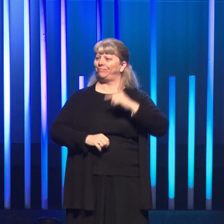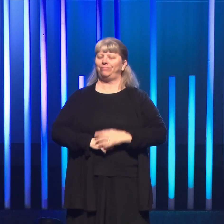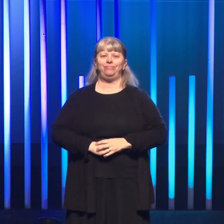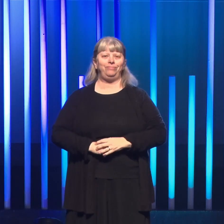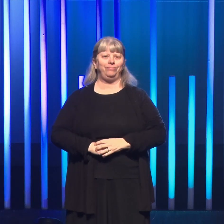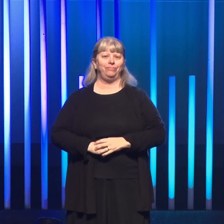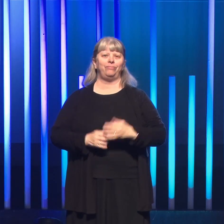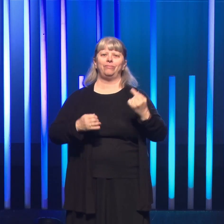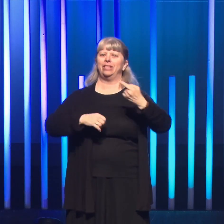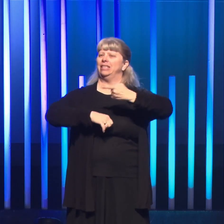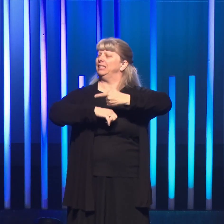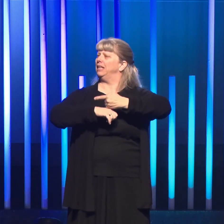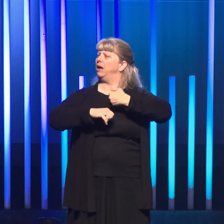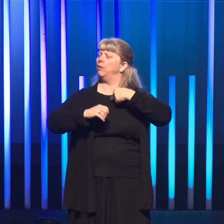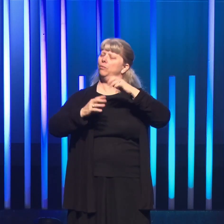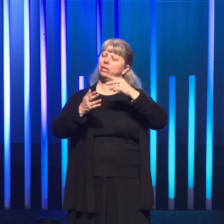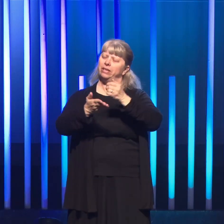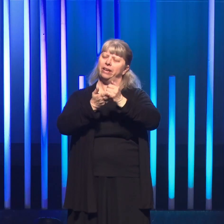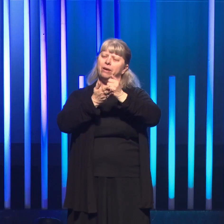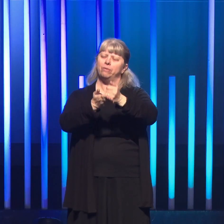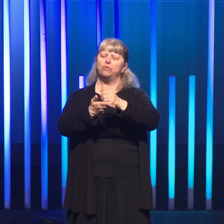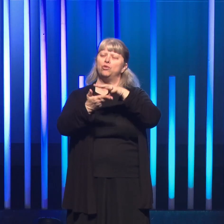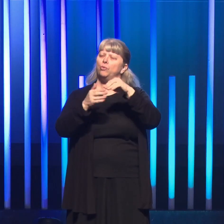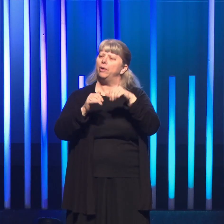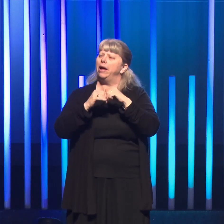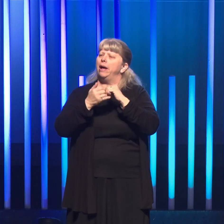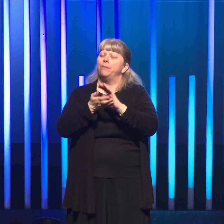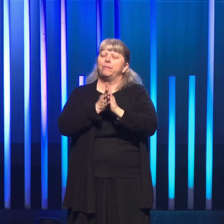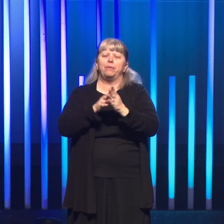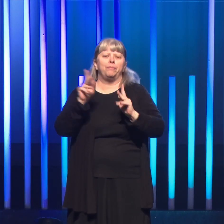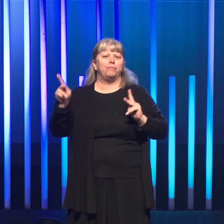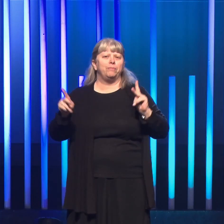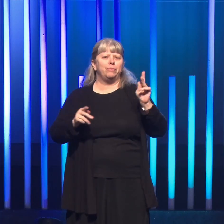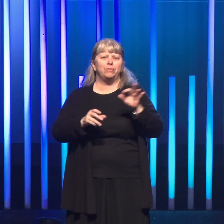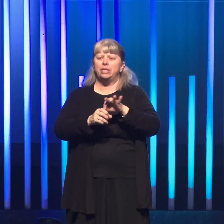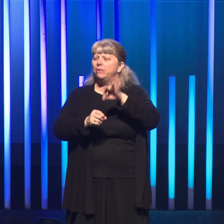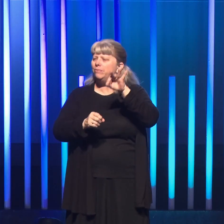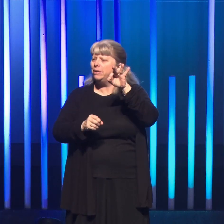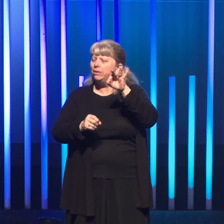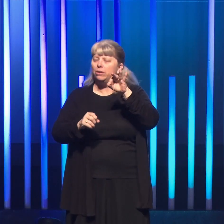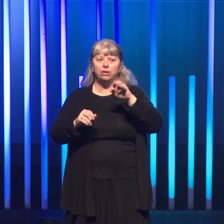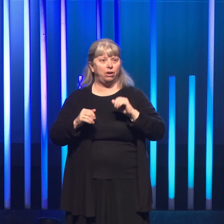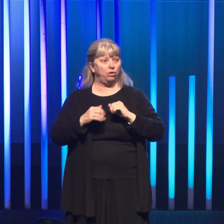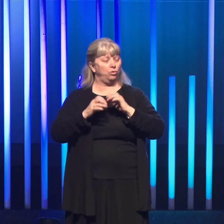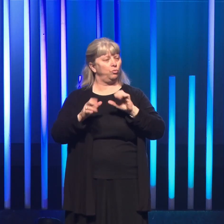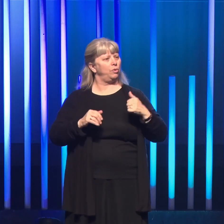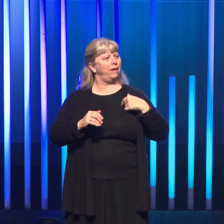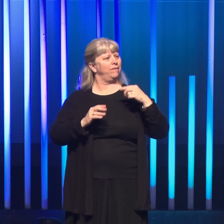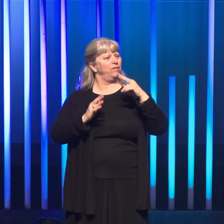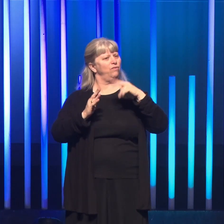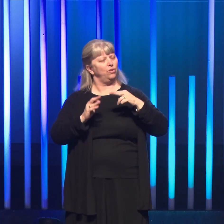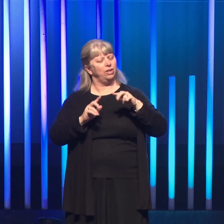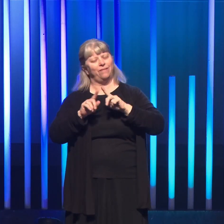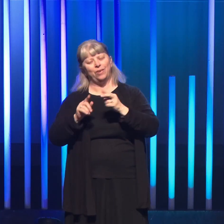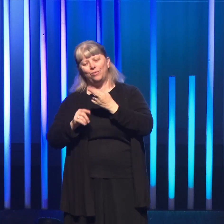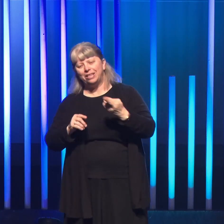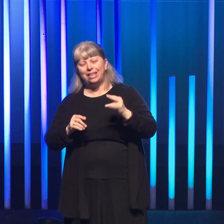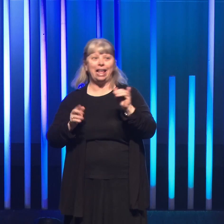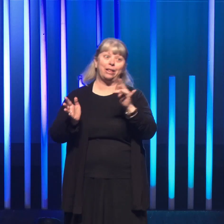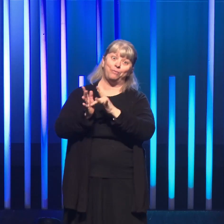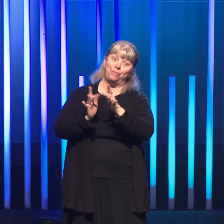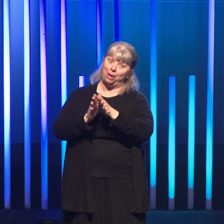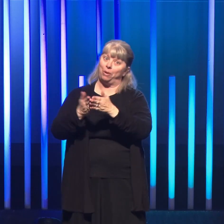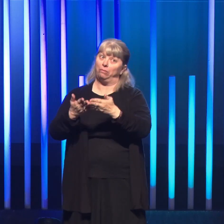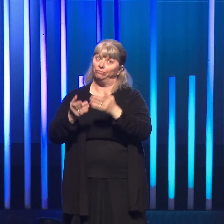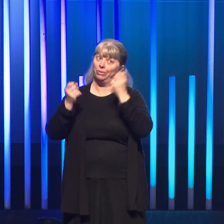So today, I'd like to help us learn how to be people of the spirit. To do that, I'm using a few resources, like the Bible.